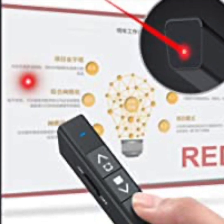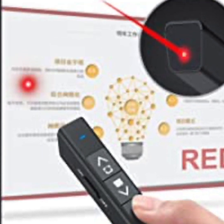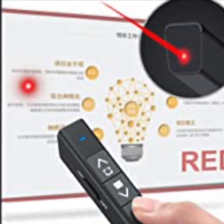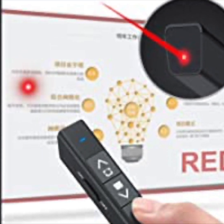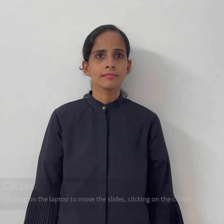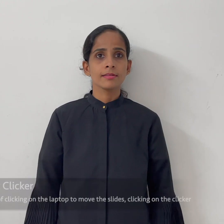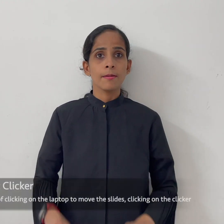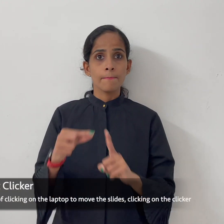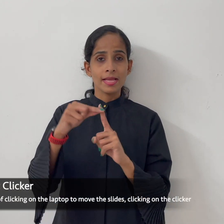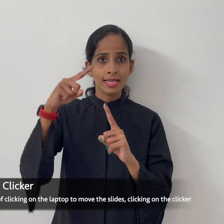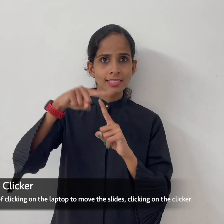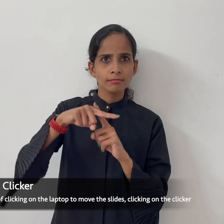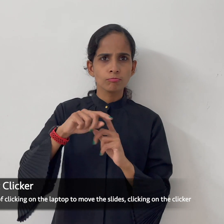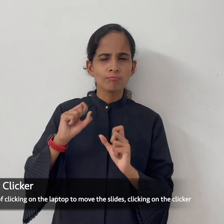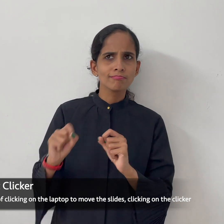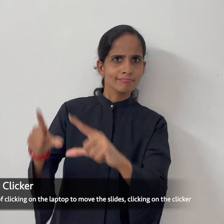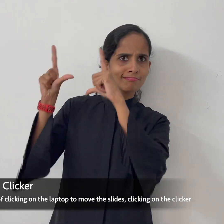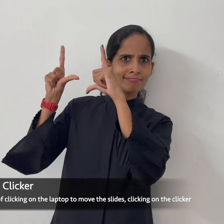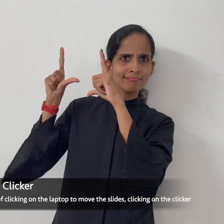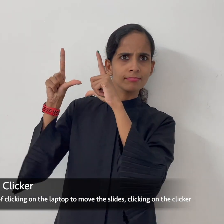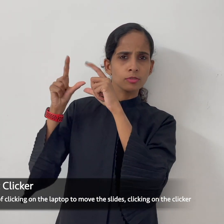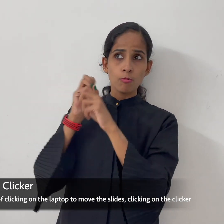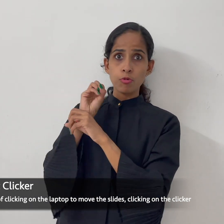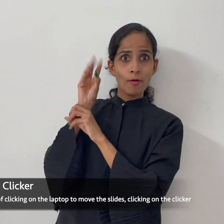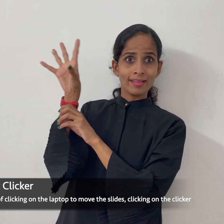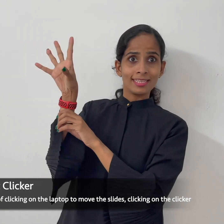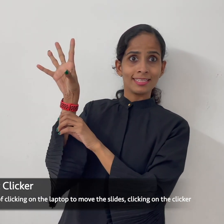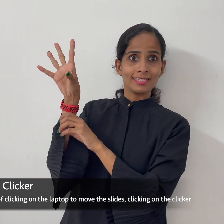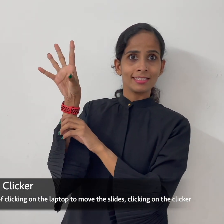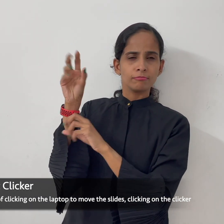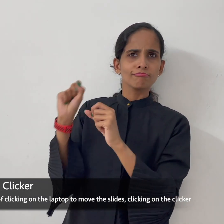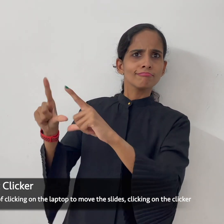wireless powerpoint clicker wireless